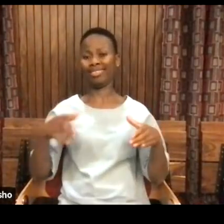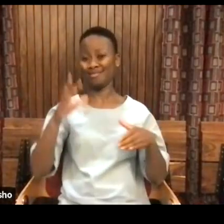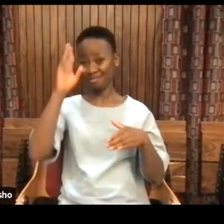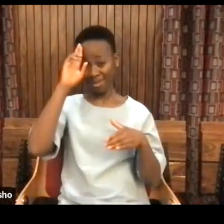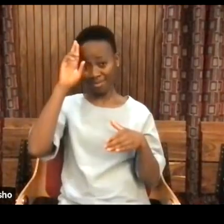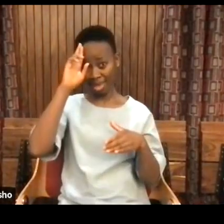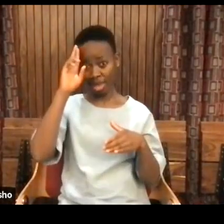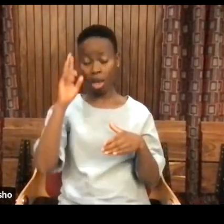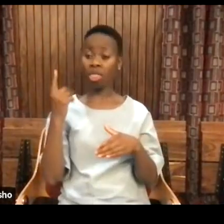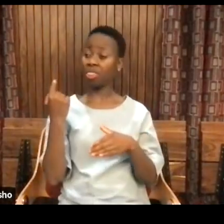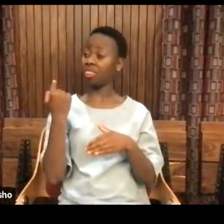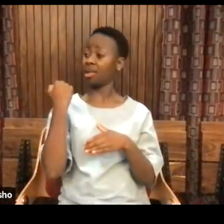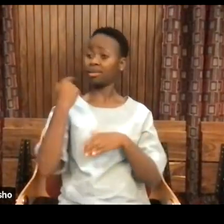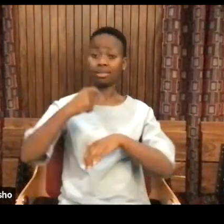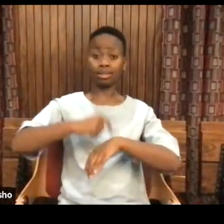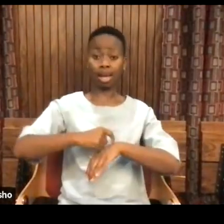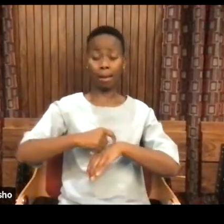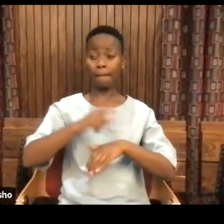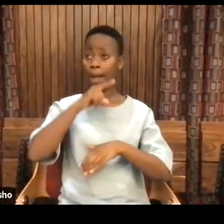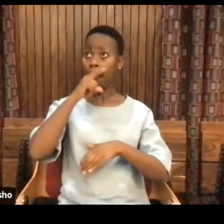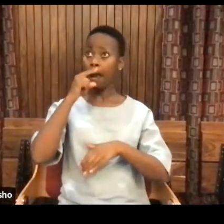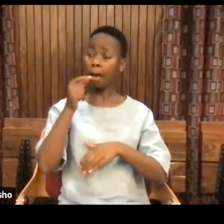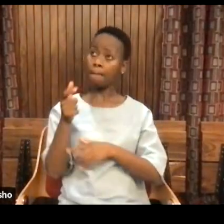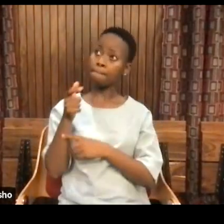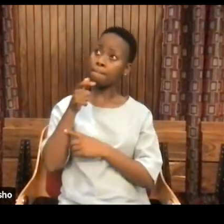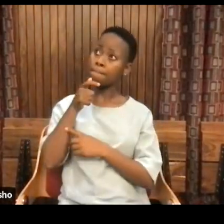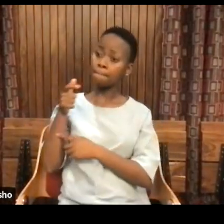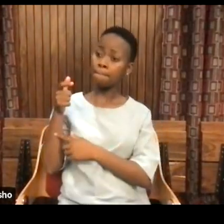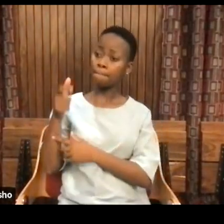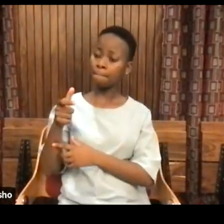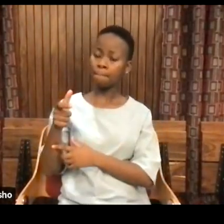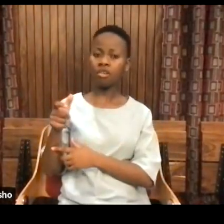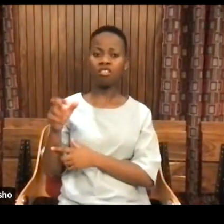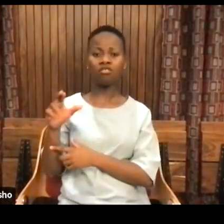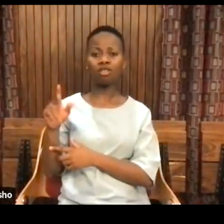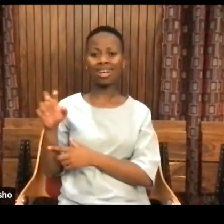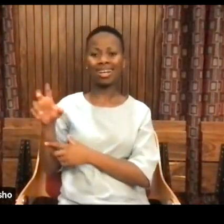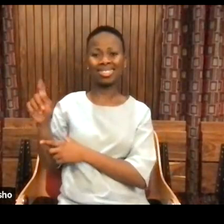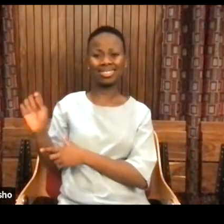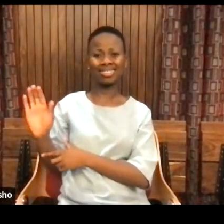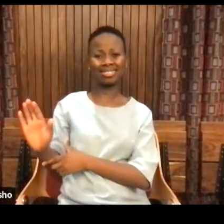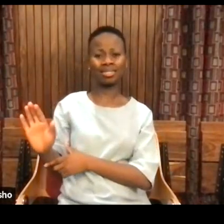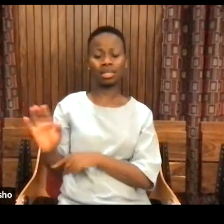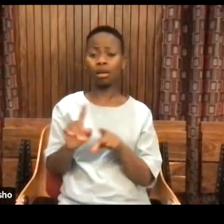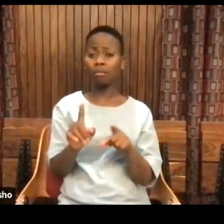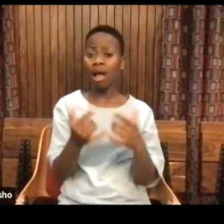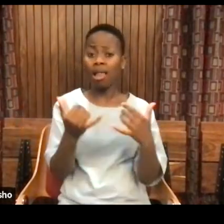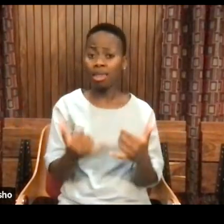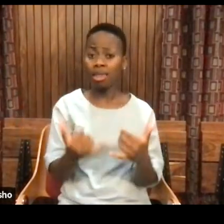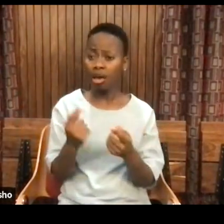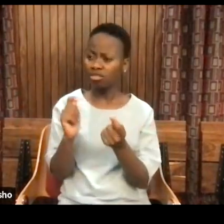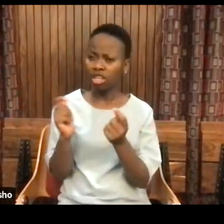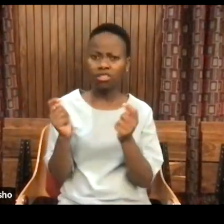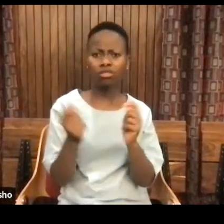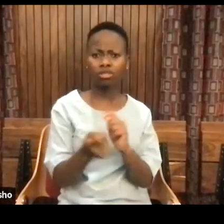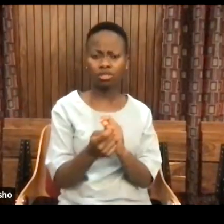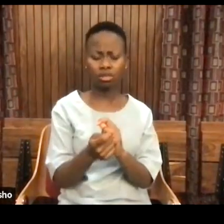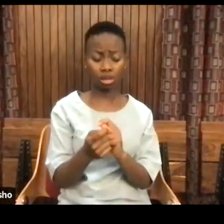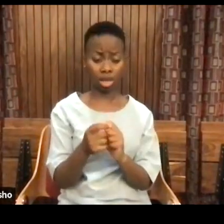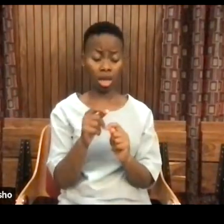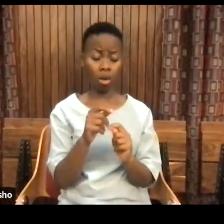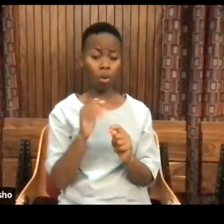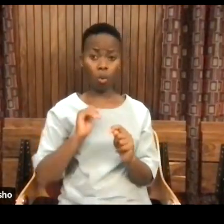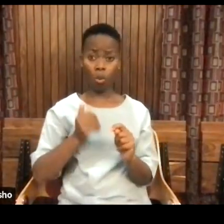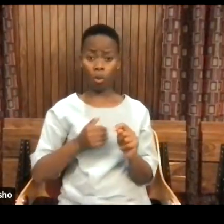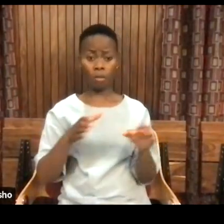they call themselves is more complex. What we would call women, what we project onto them in such a way that we turn them into ancient men.